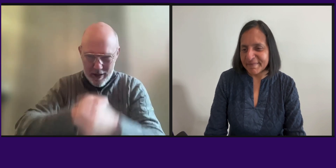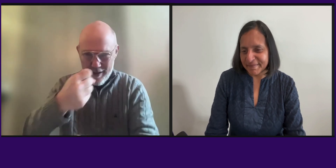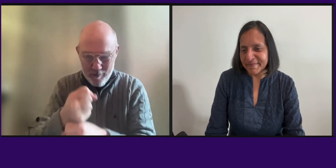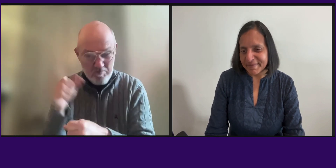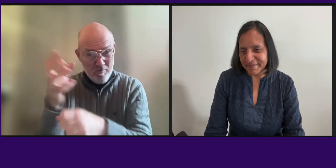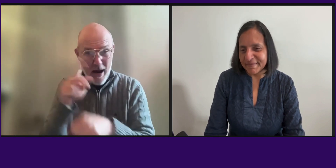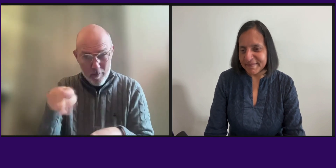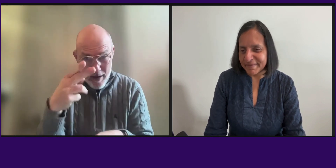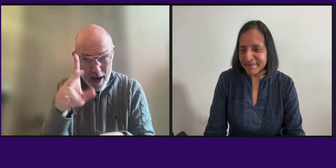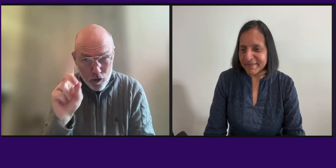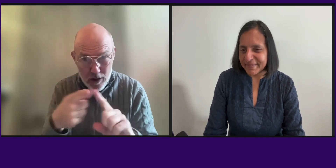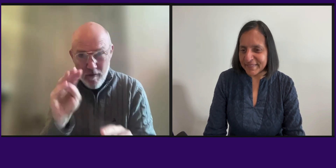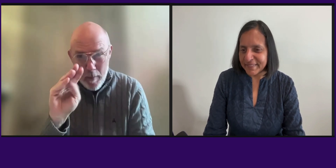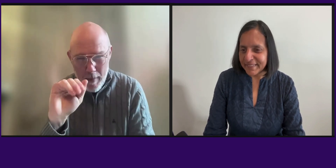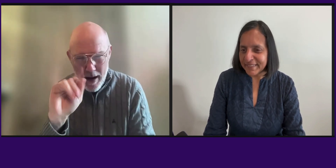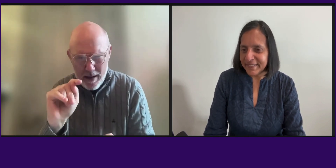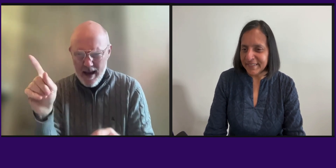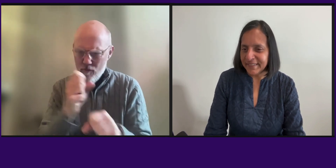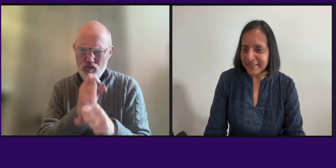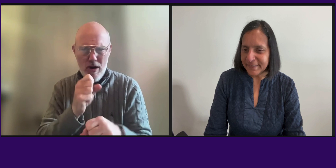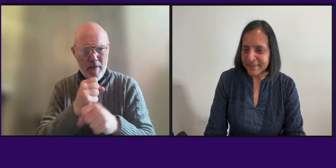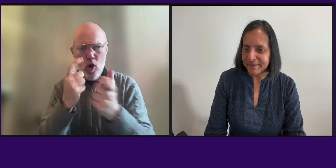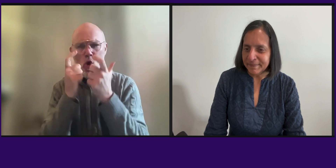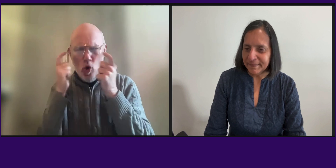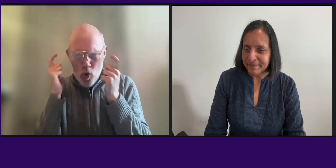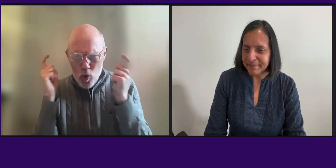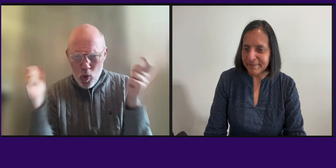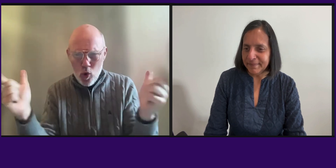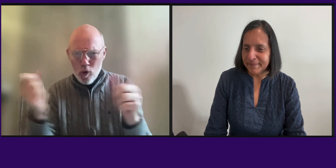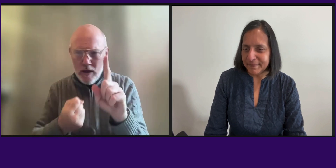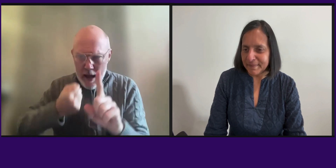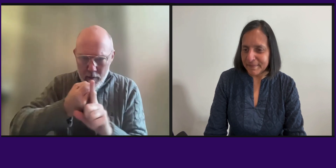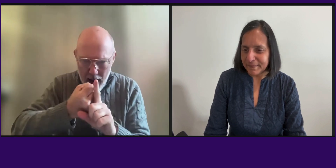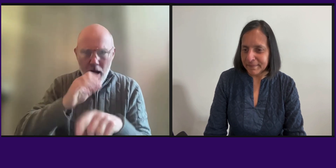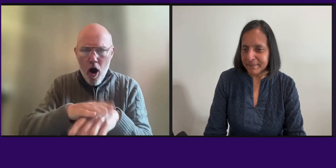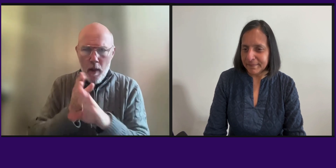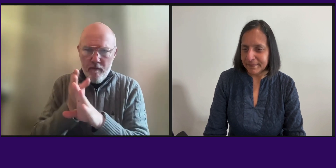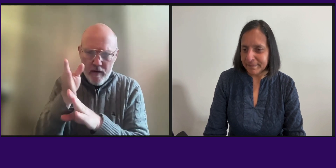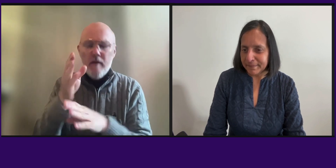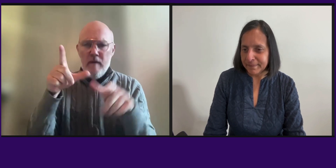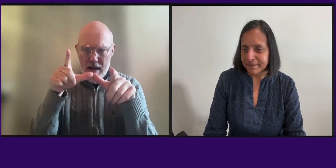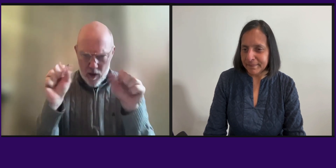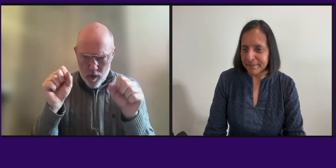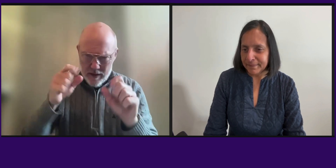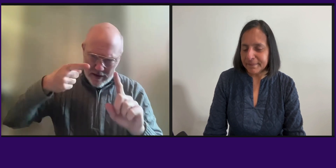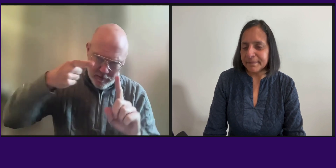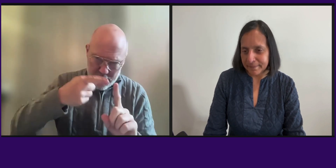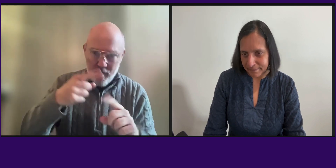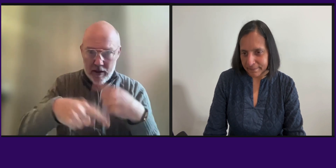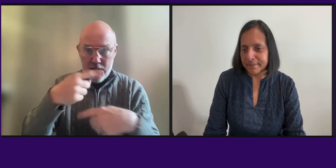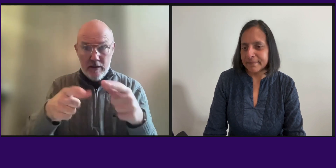to watch him grow over all these years. He got his PhD from MIT and made a huge impact on the profession of linguistics